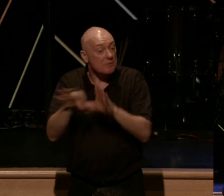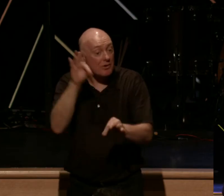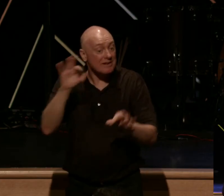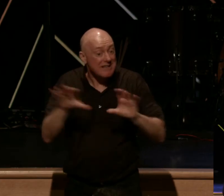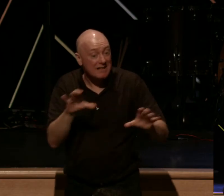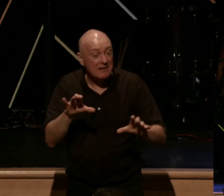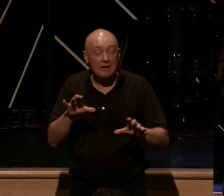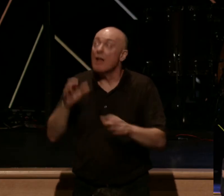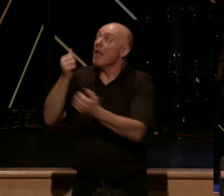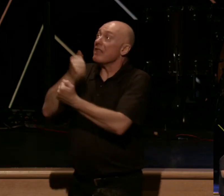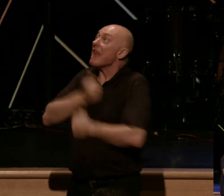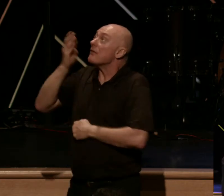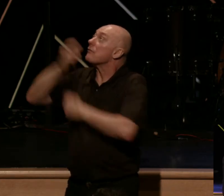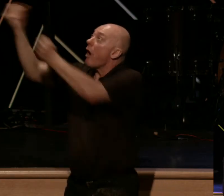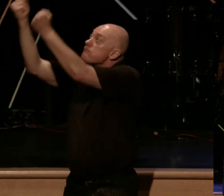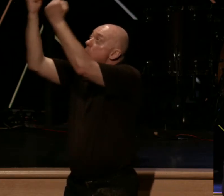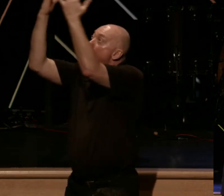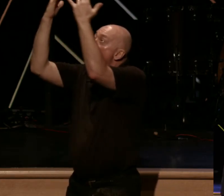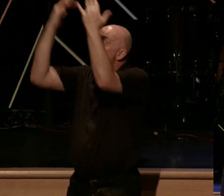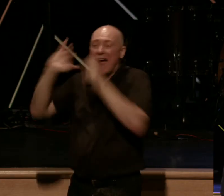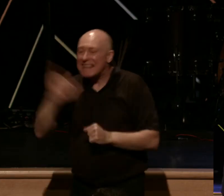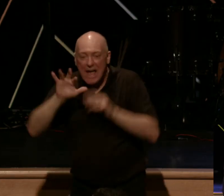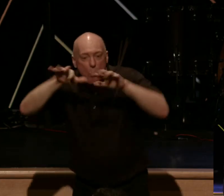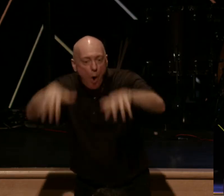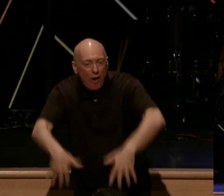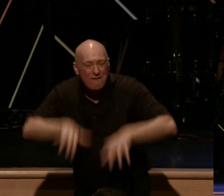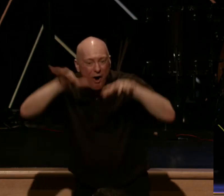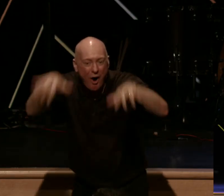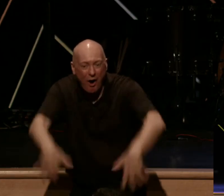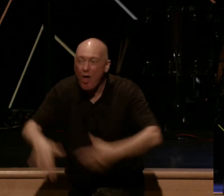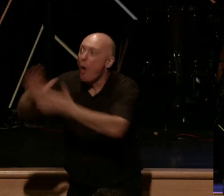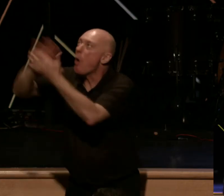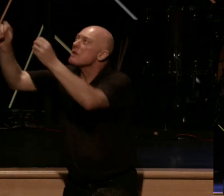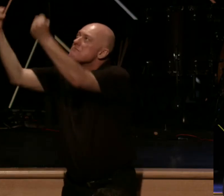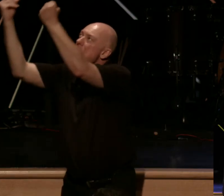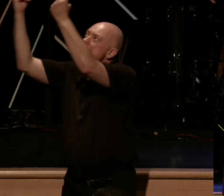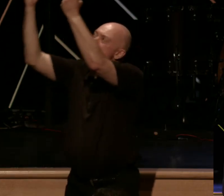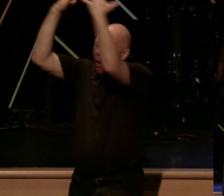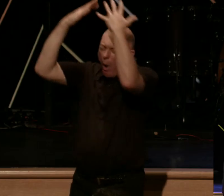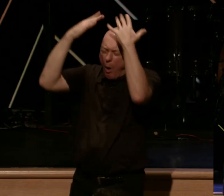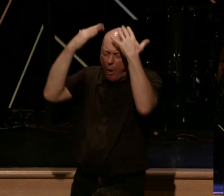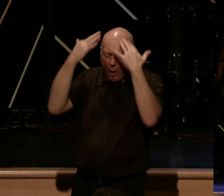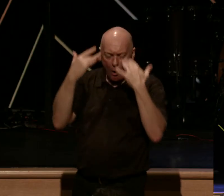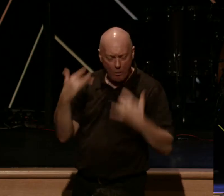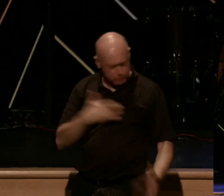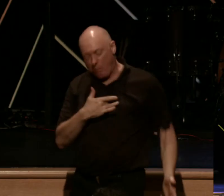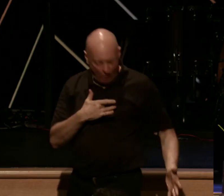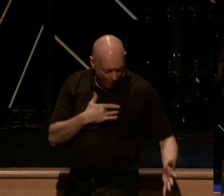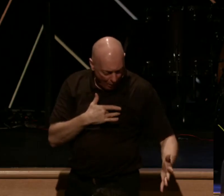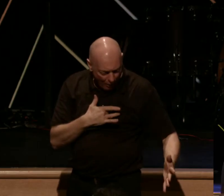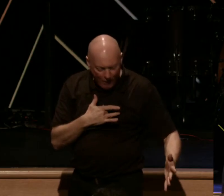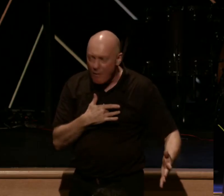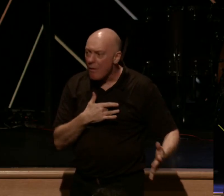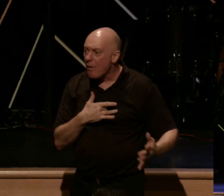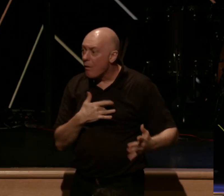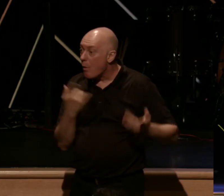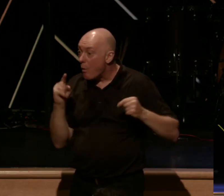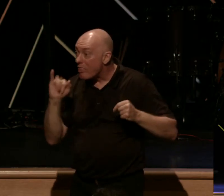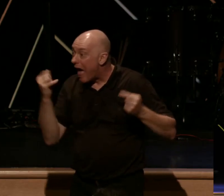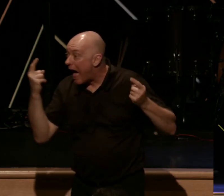of God flows to us and then like a waterfall, the Holy Spirit pours it into our hearts and when he does that, he also produces